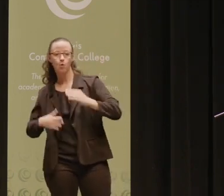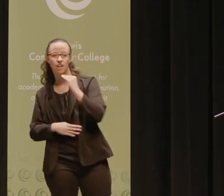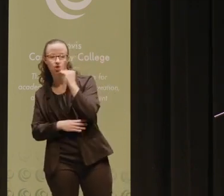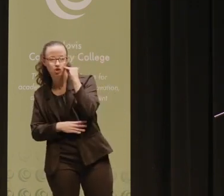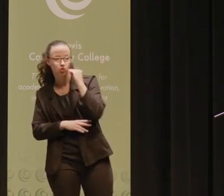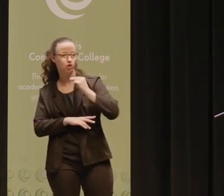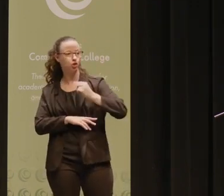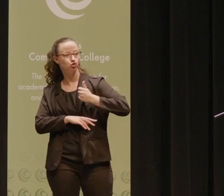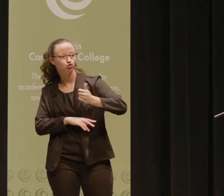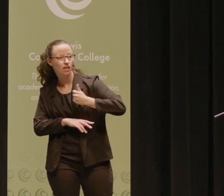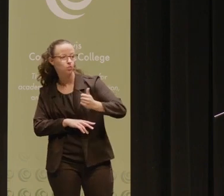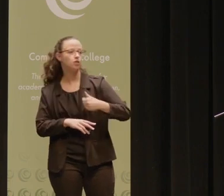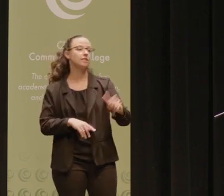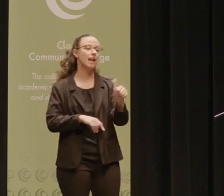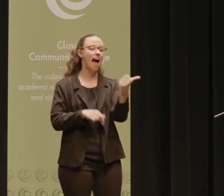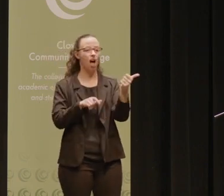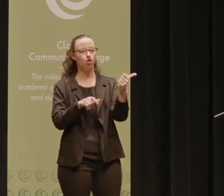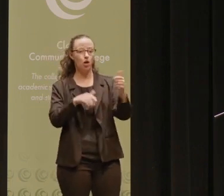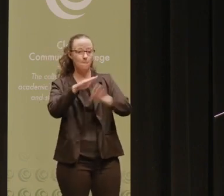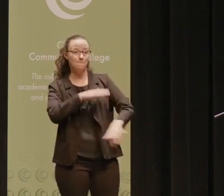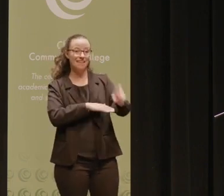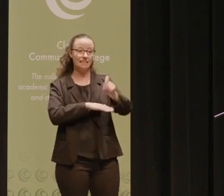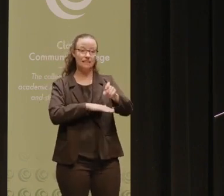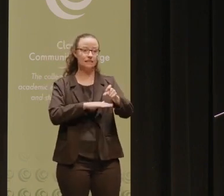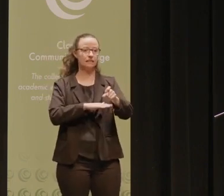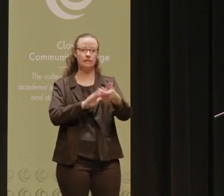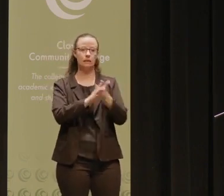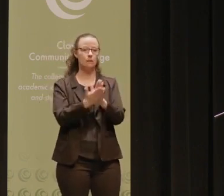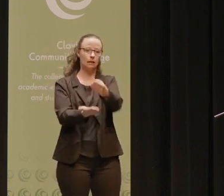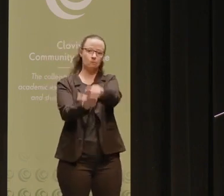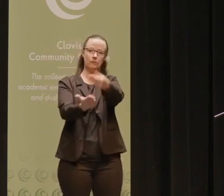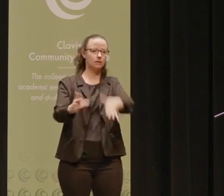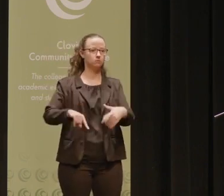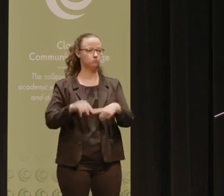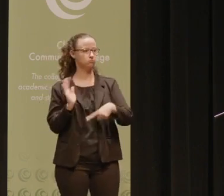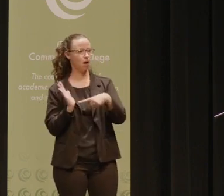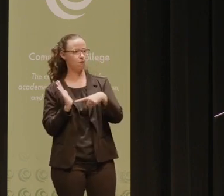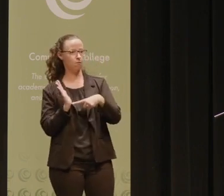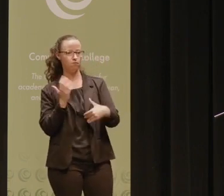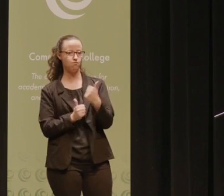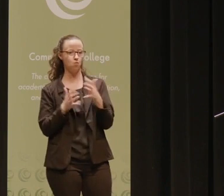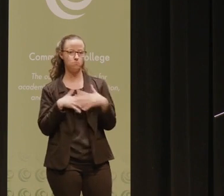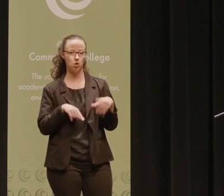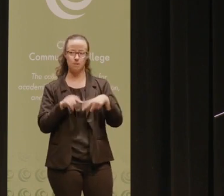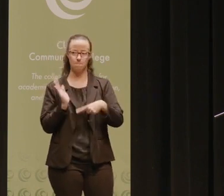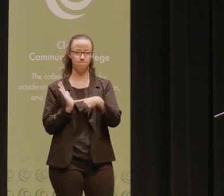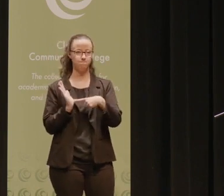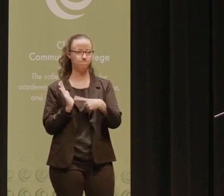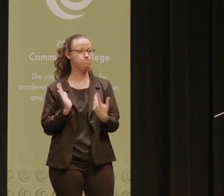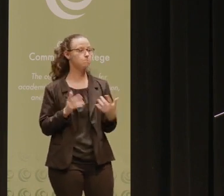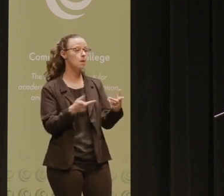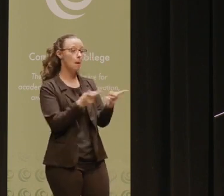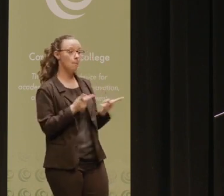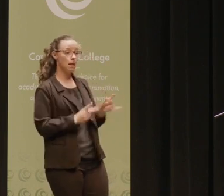and transportation and other essential basic needs have become far too expensive for many Americans to afford. And in a